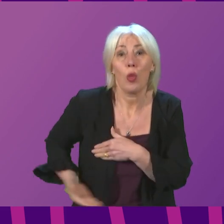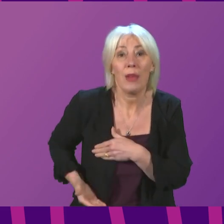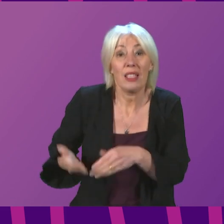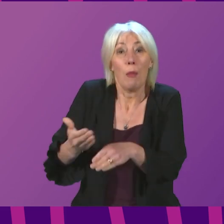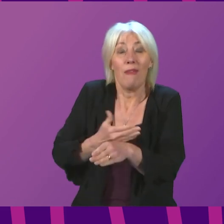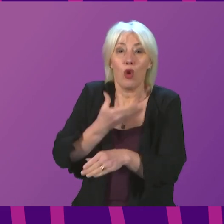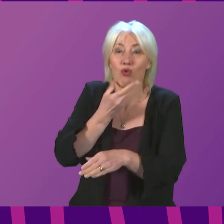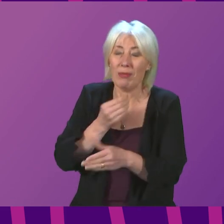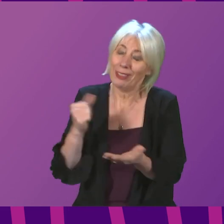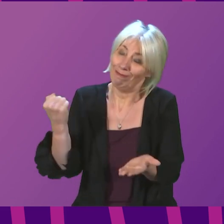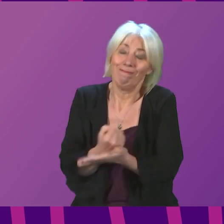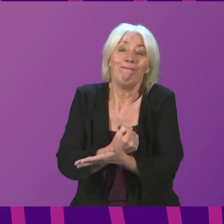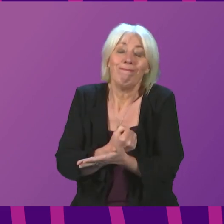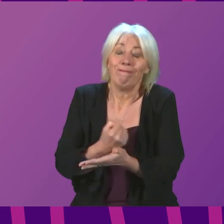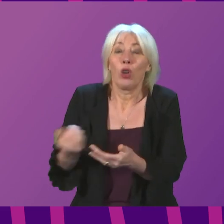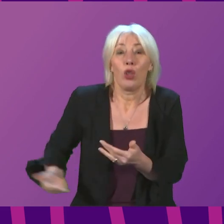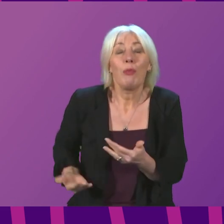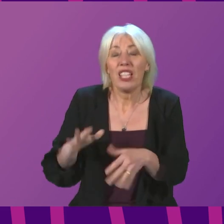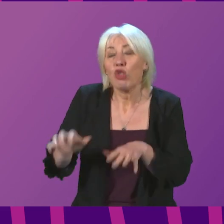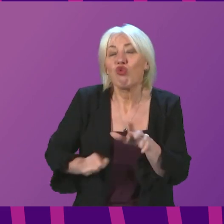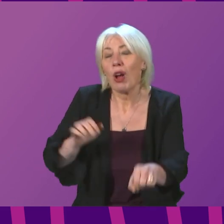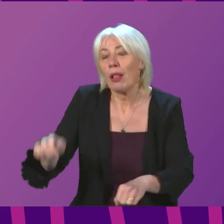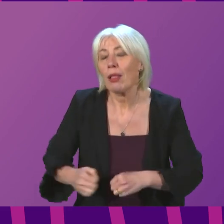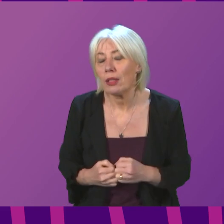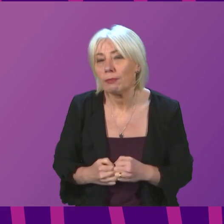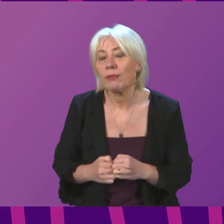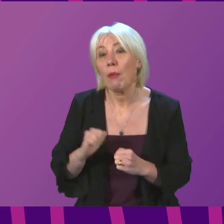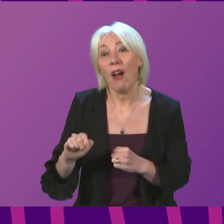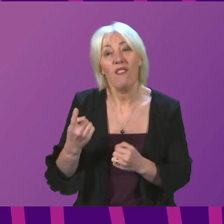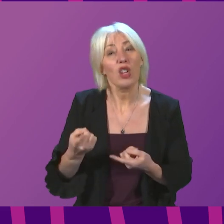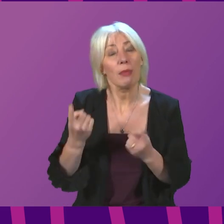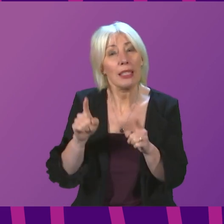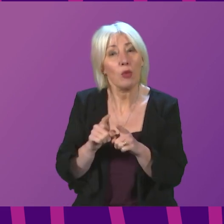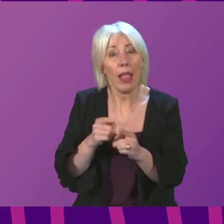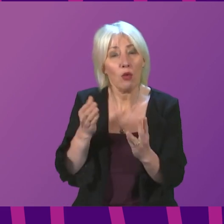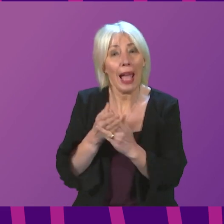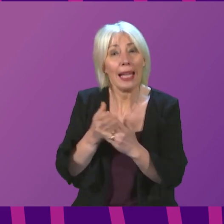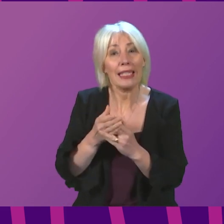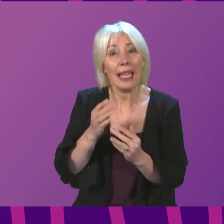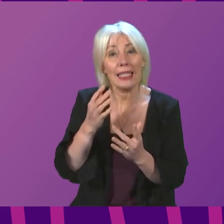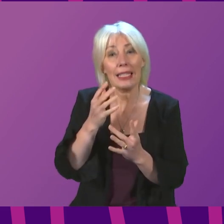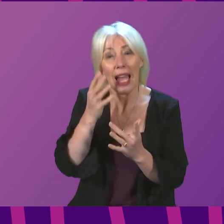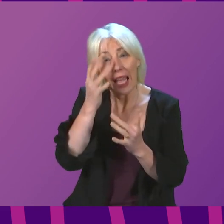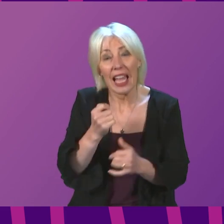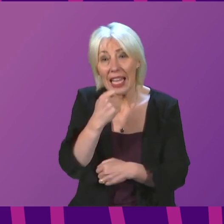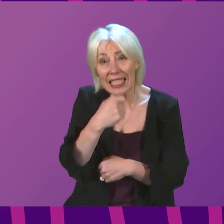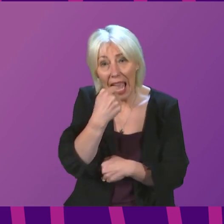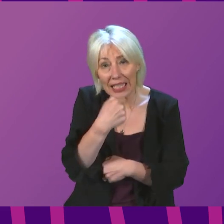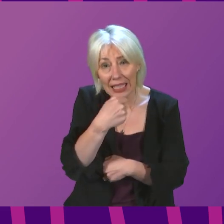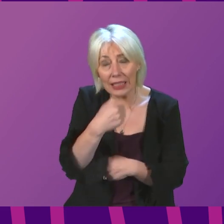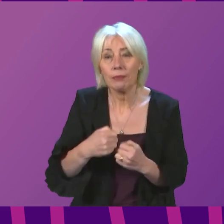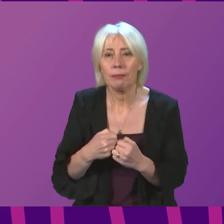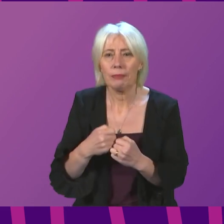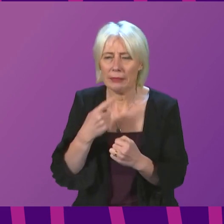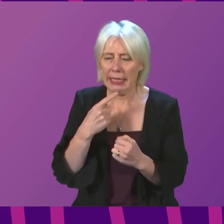because they are really struggling now. The Prime Minister also mentioned access to testing. Today, have seen widespread reports